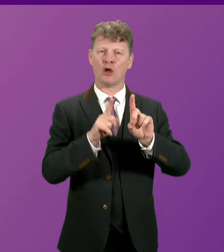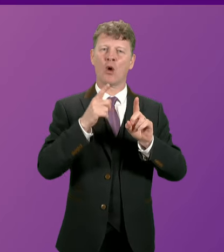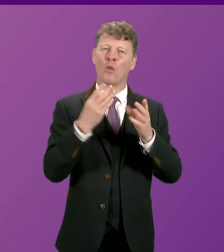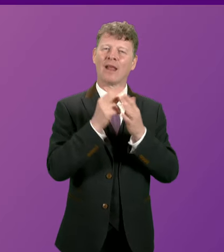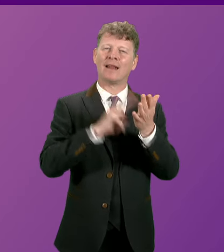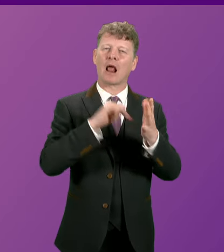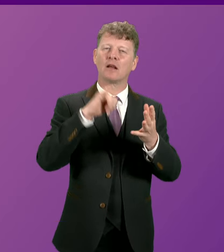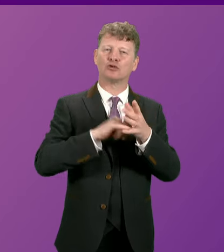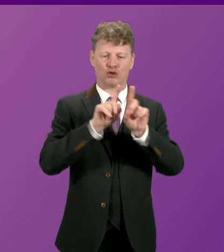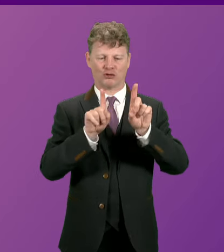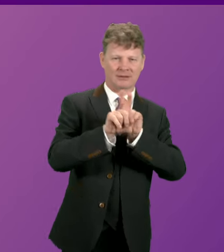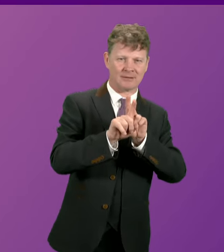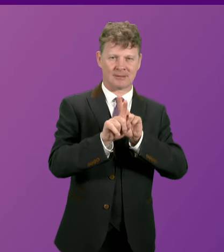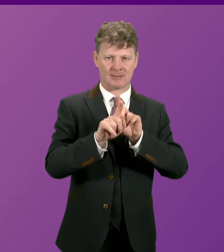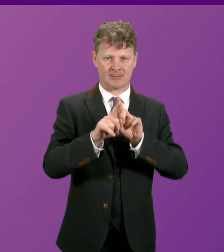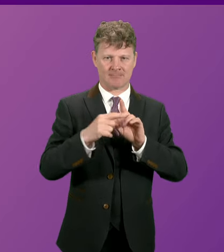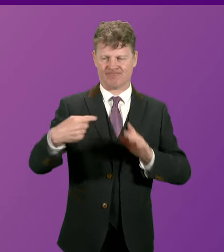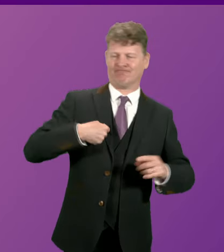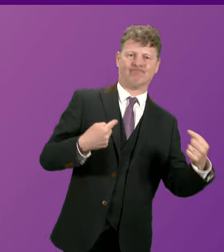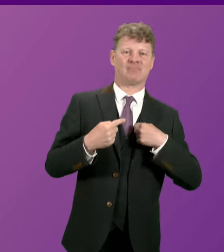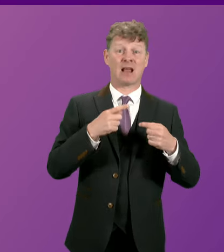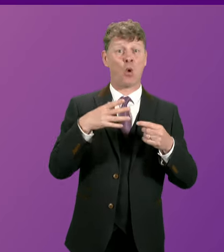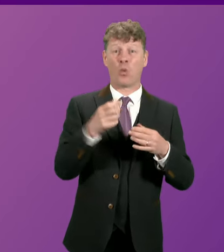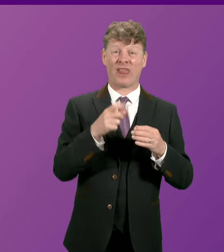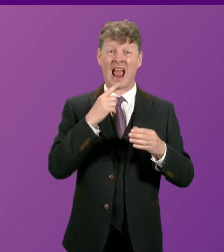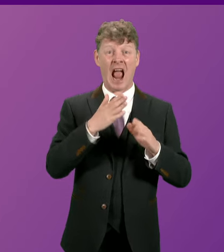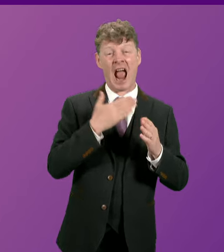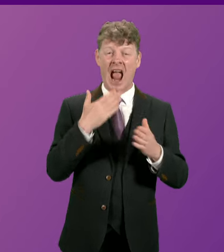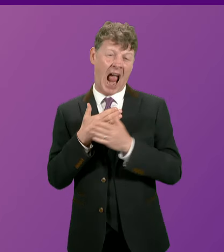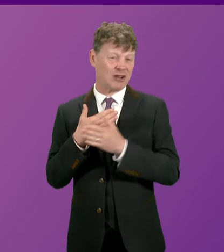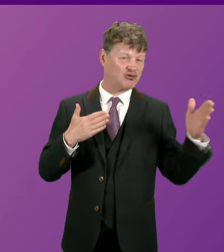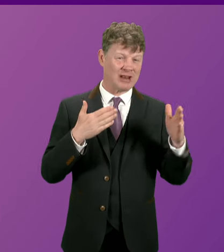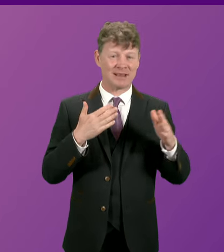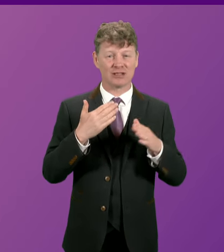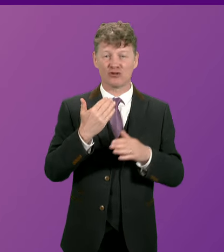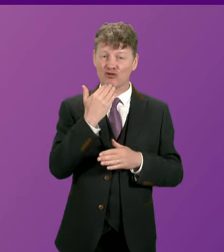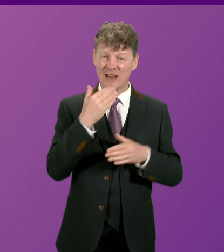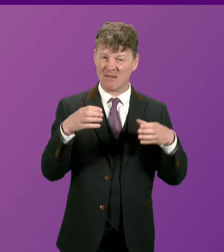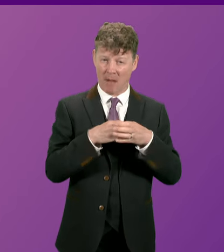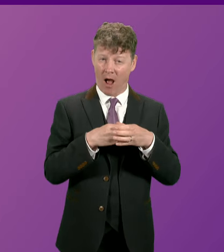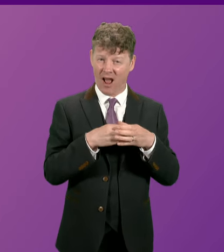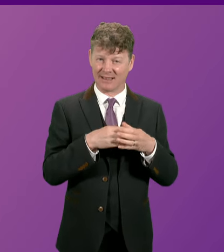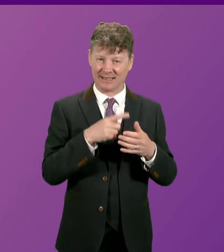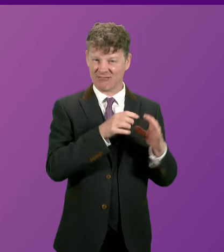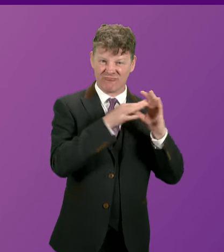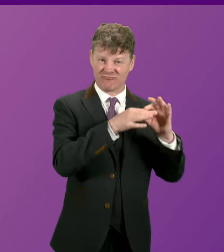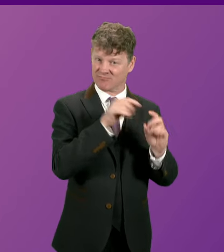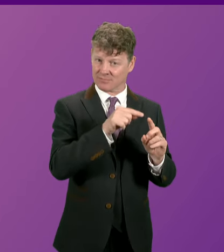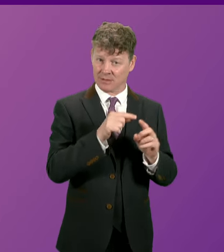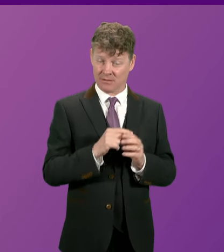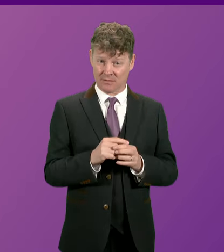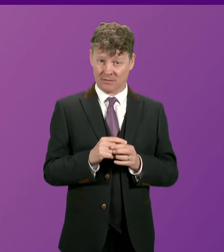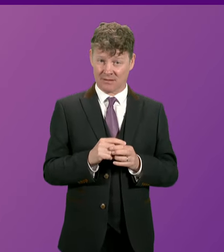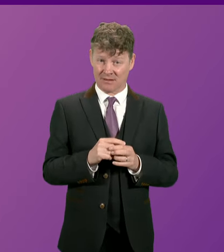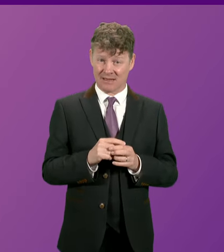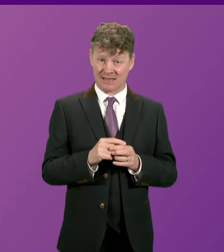masterminded the deal with the extremist Greens for 16 out of the 17 years